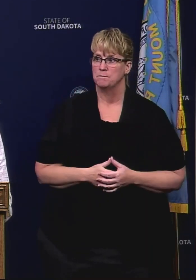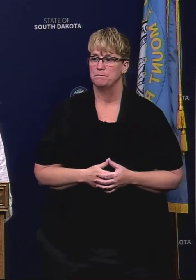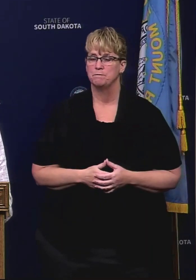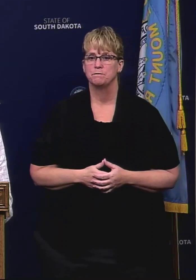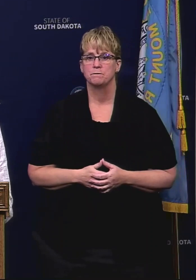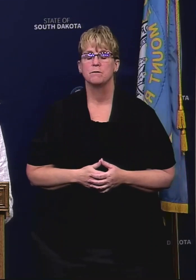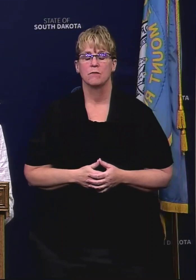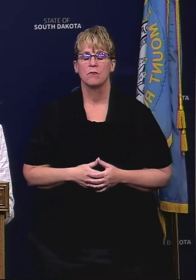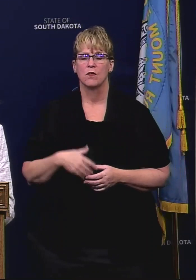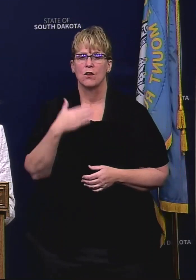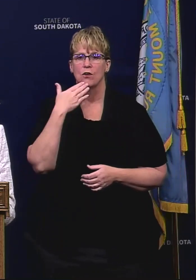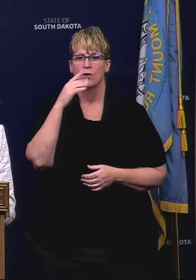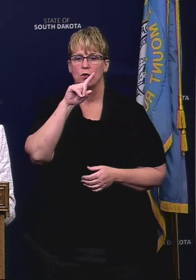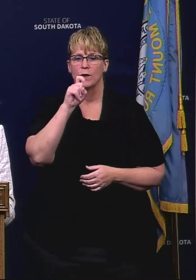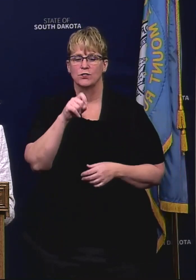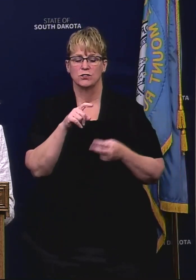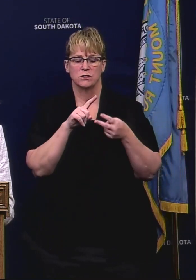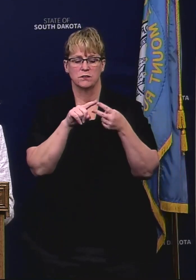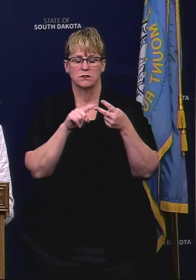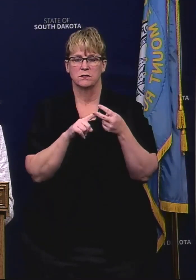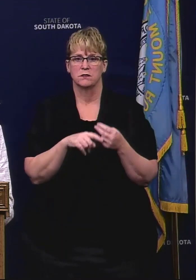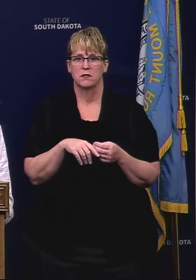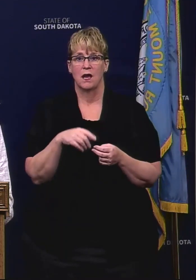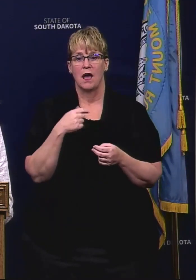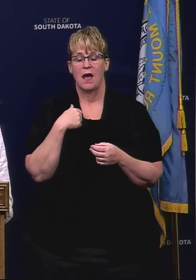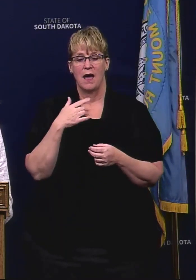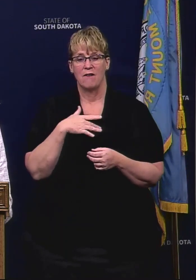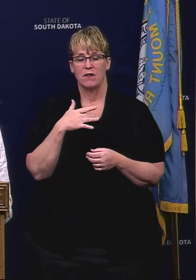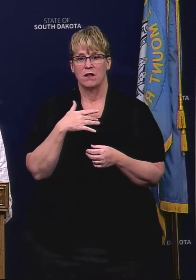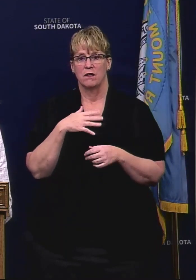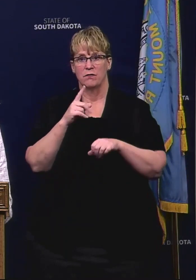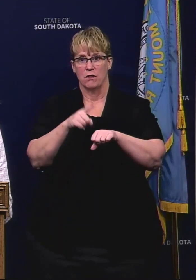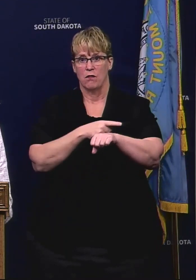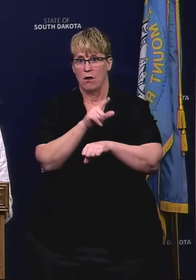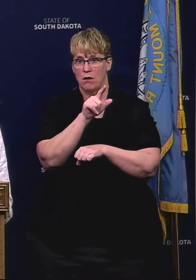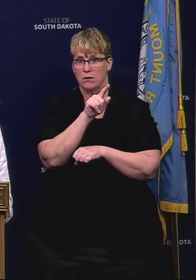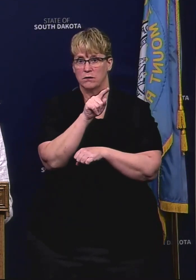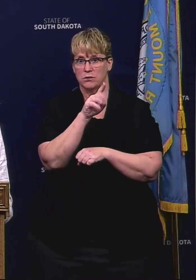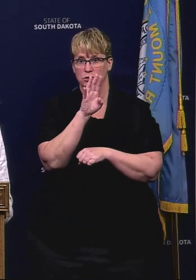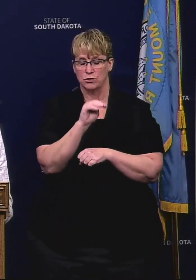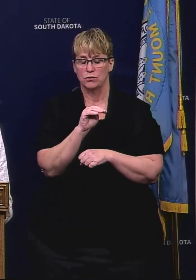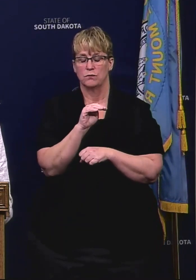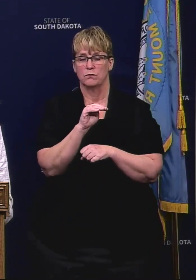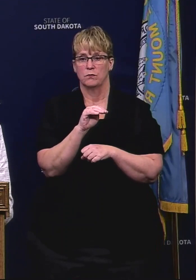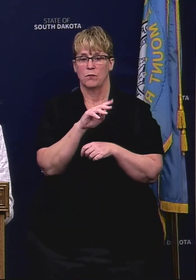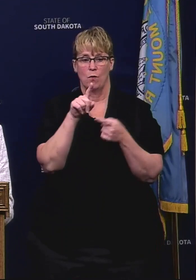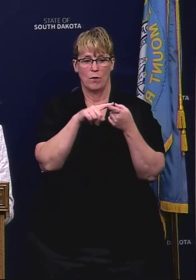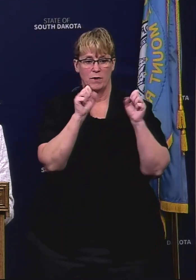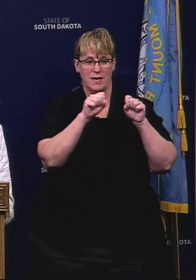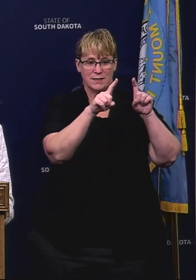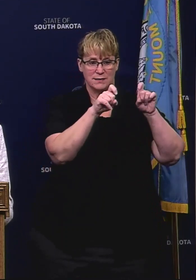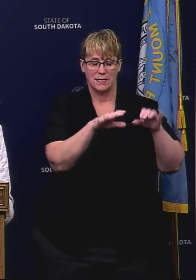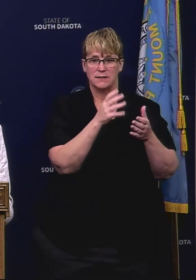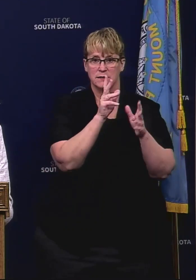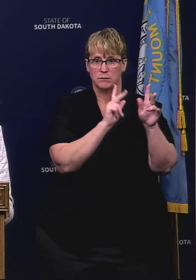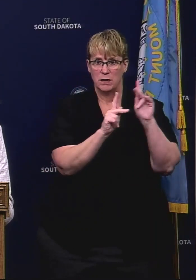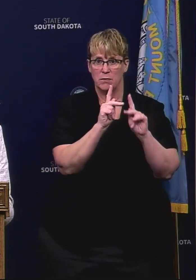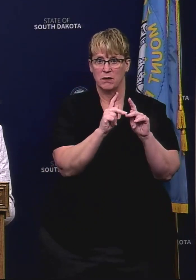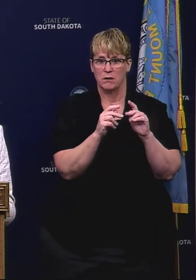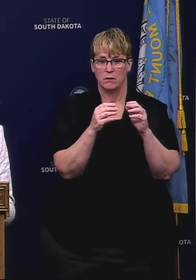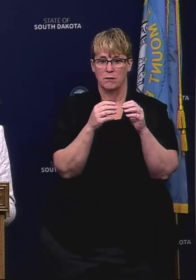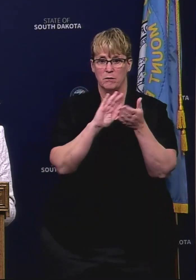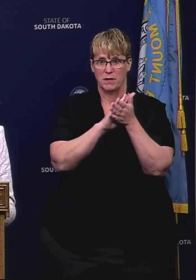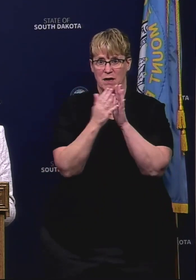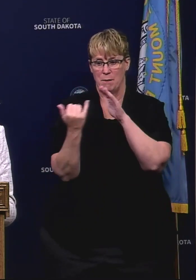Well thank you for those questions. I think the long-term gain is whenever we can test people and help folks that are positive isolate